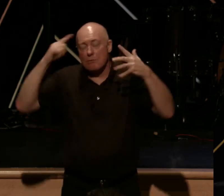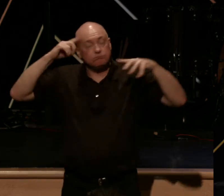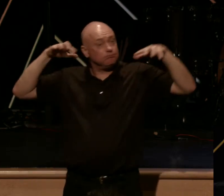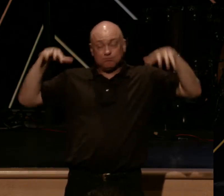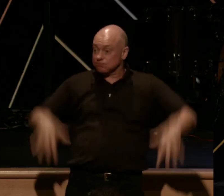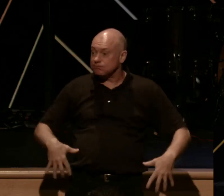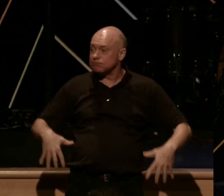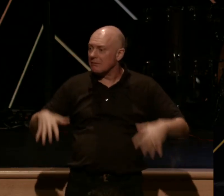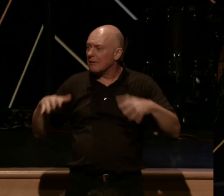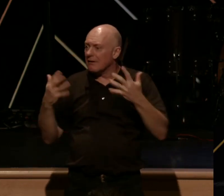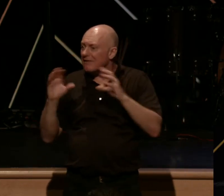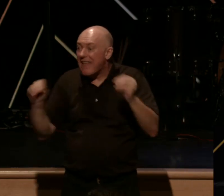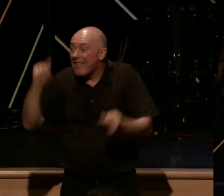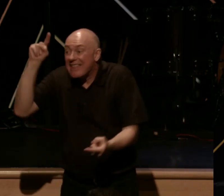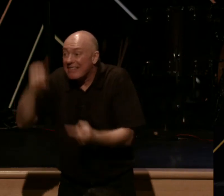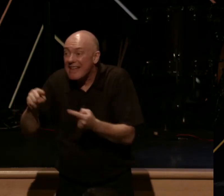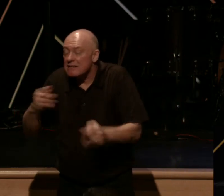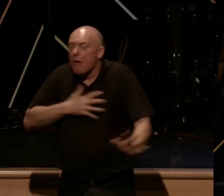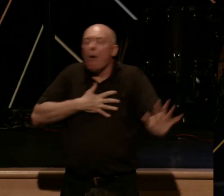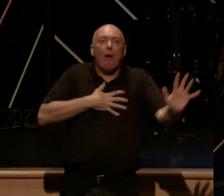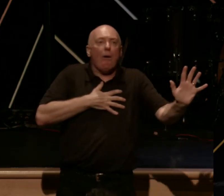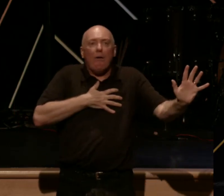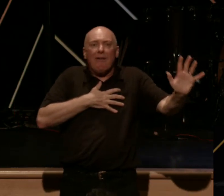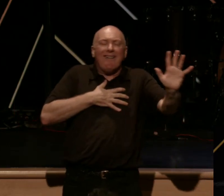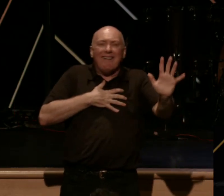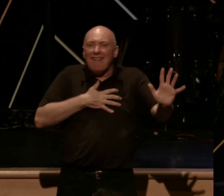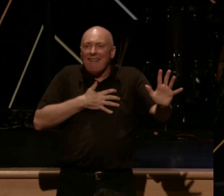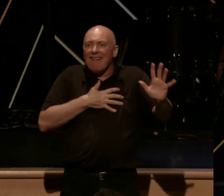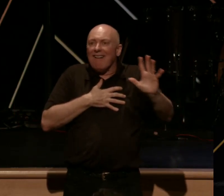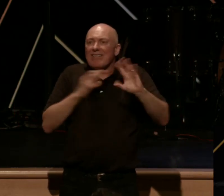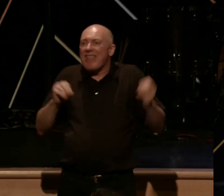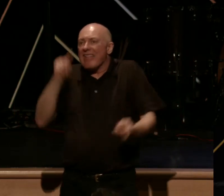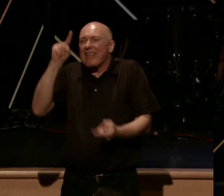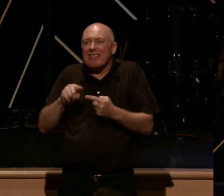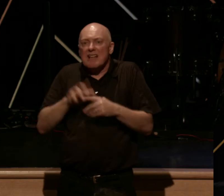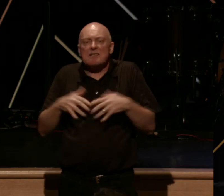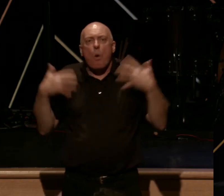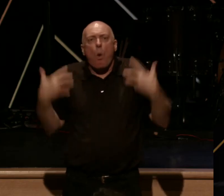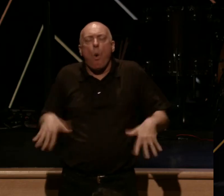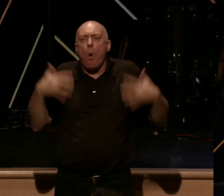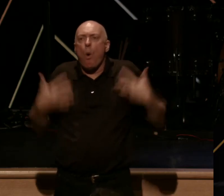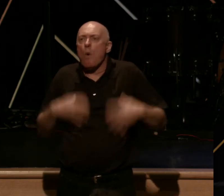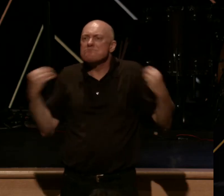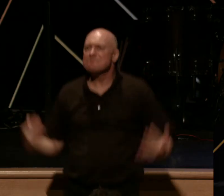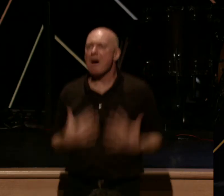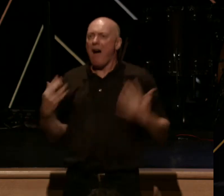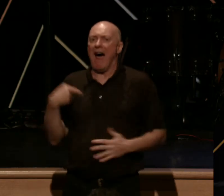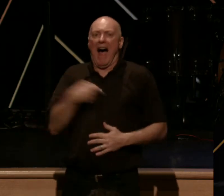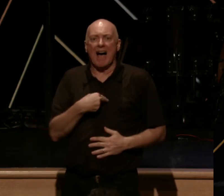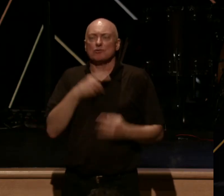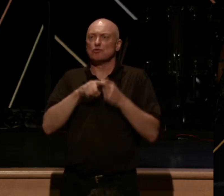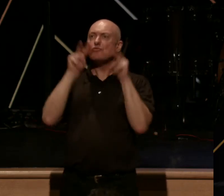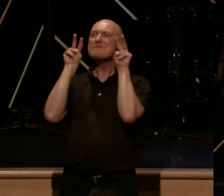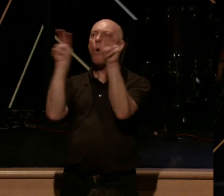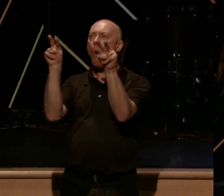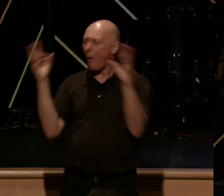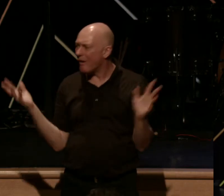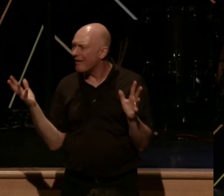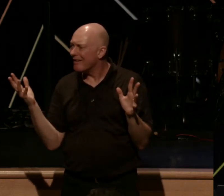nothing less than breathtaking, nothing less than awe-inspiring for us to behold. And in the same way